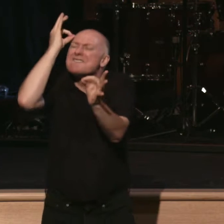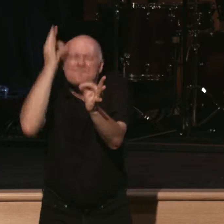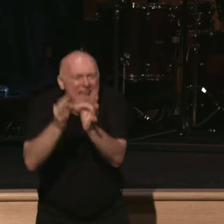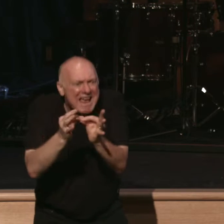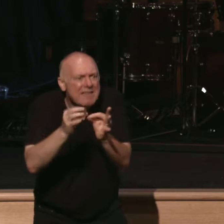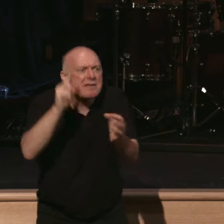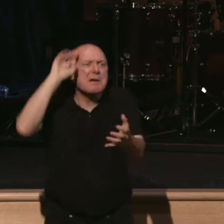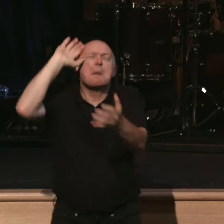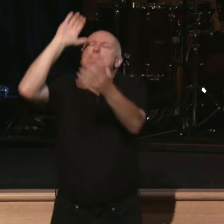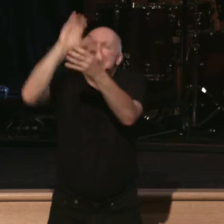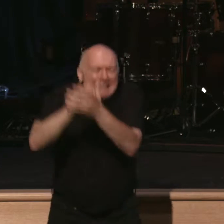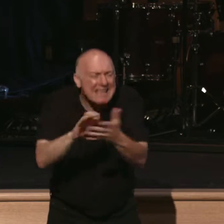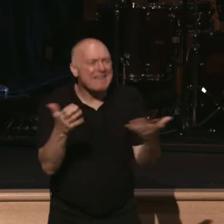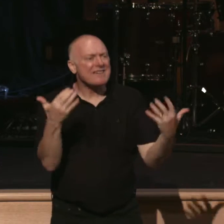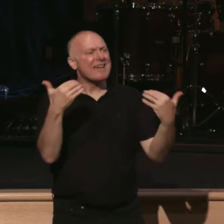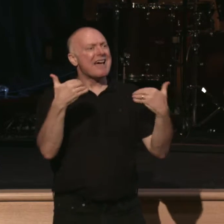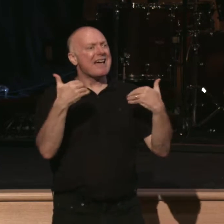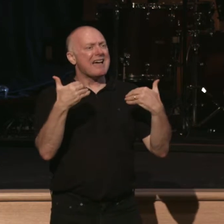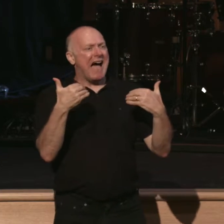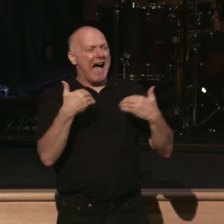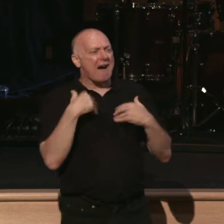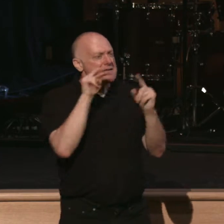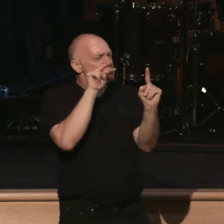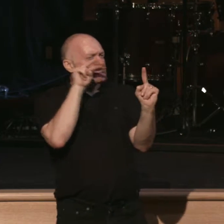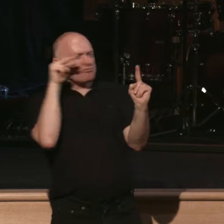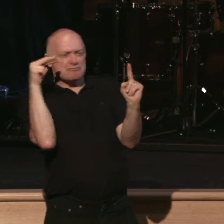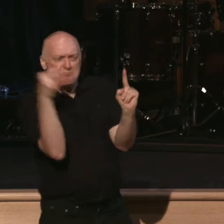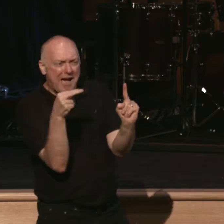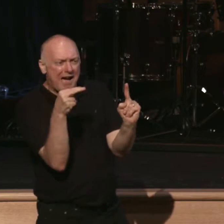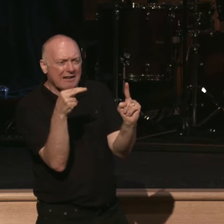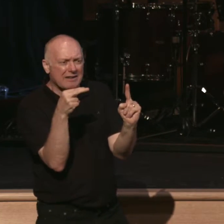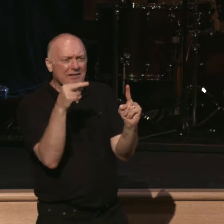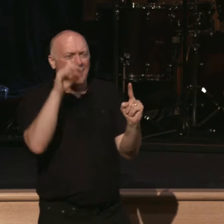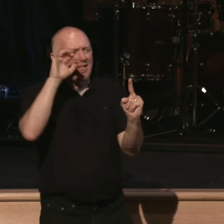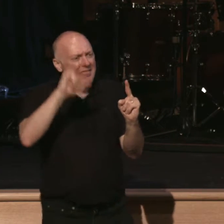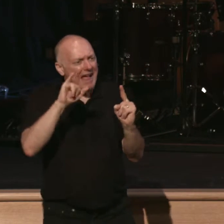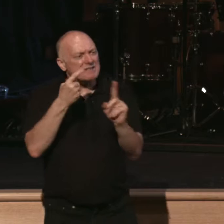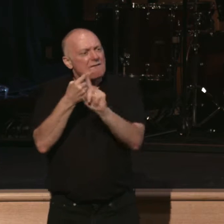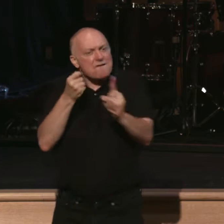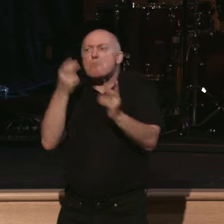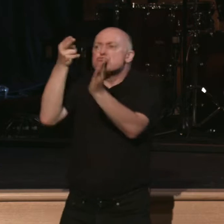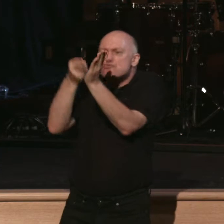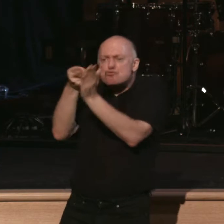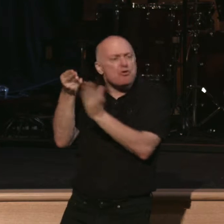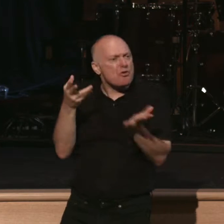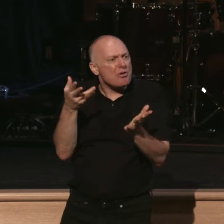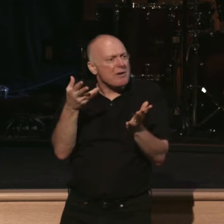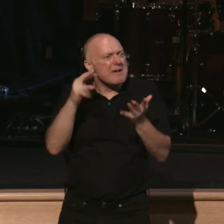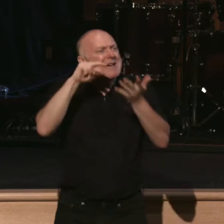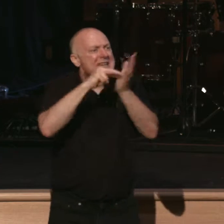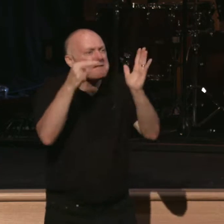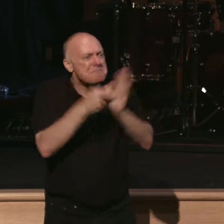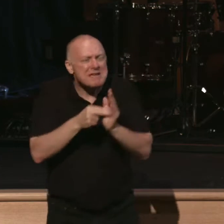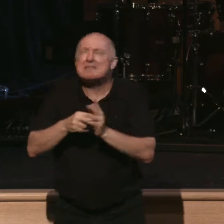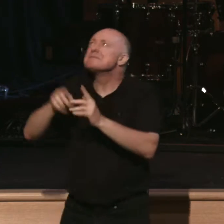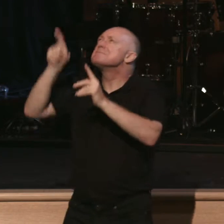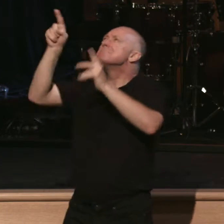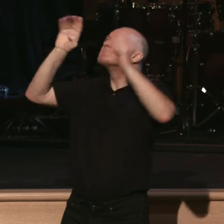believing. It's having a grid, a perspective that is saturated in the truth. It is setting the Lord always before